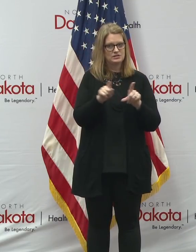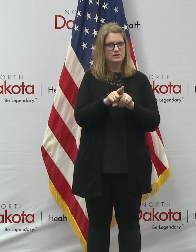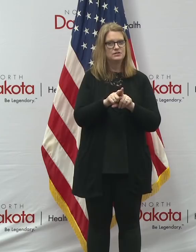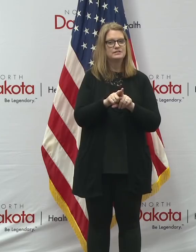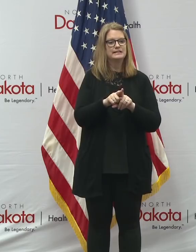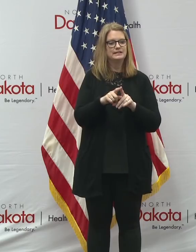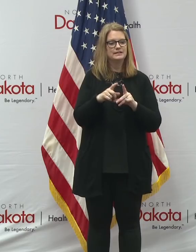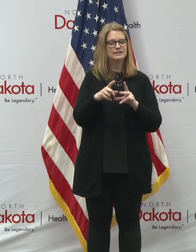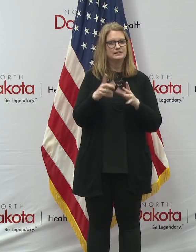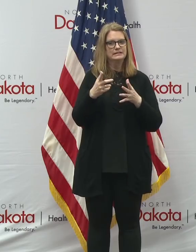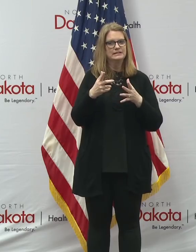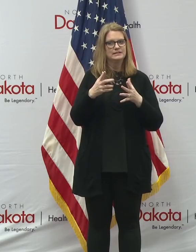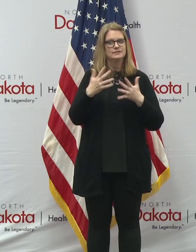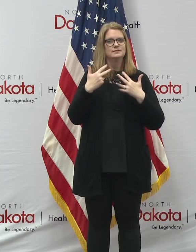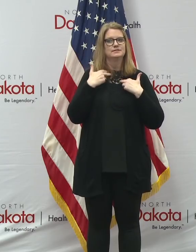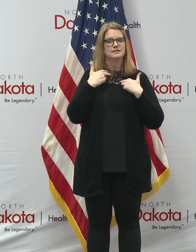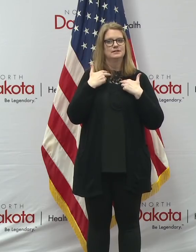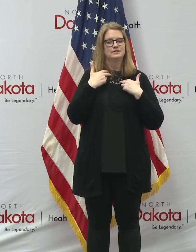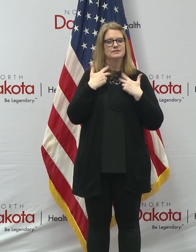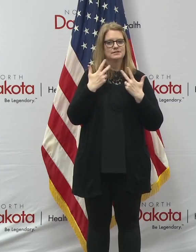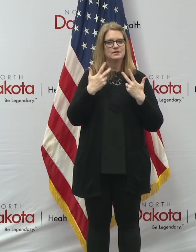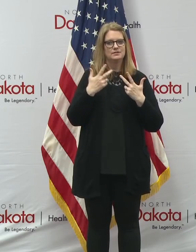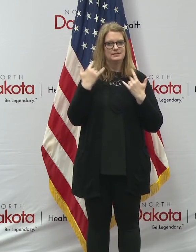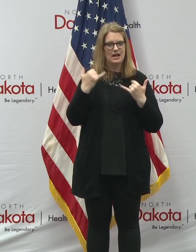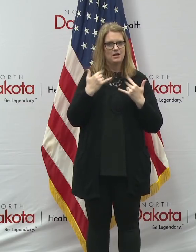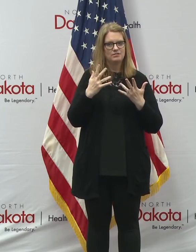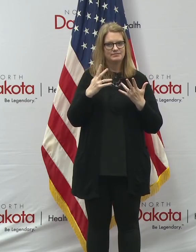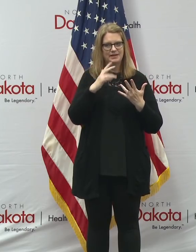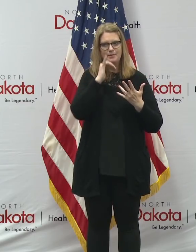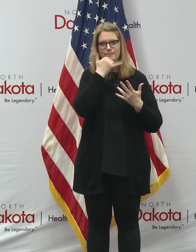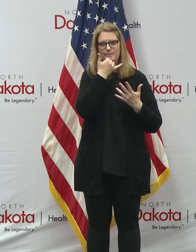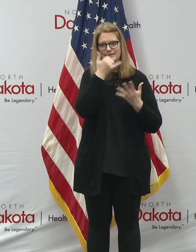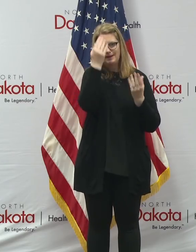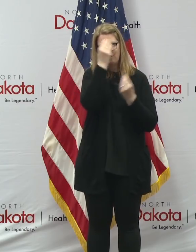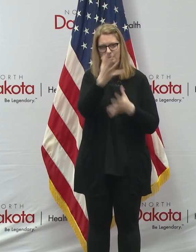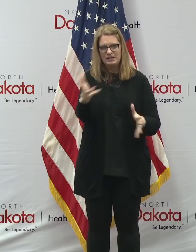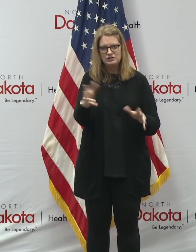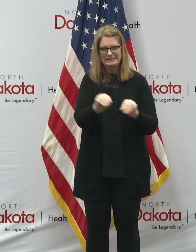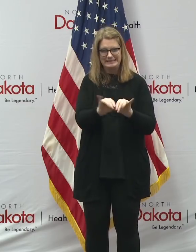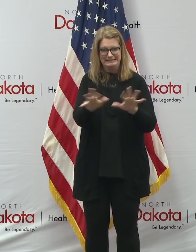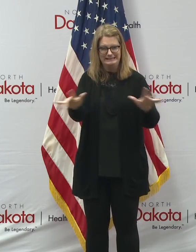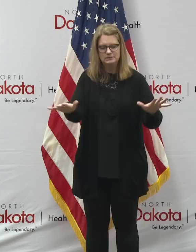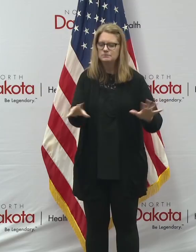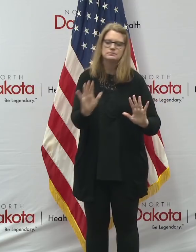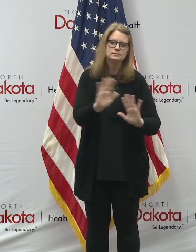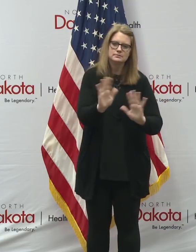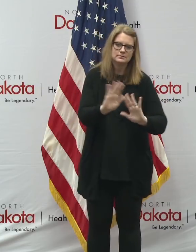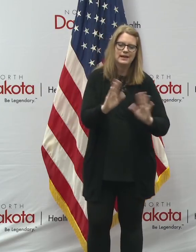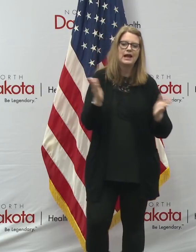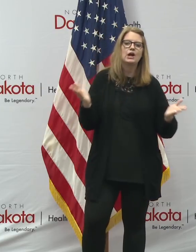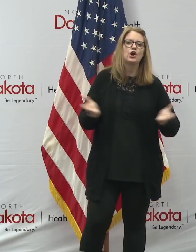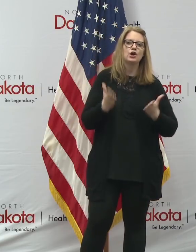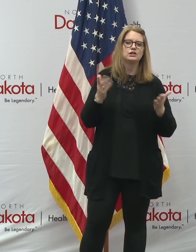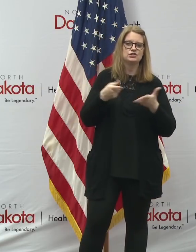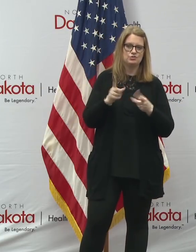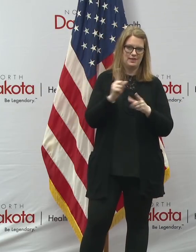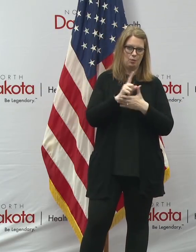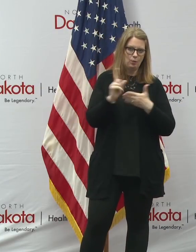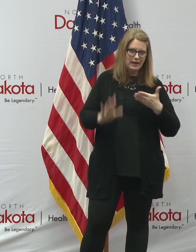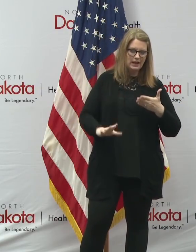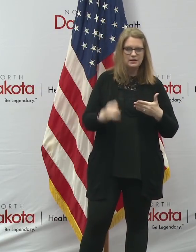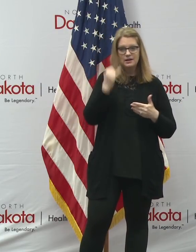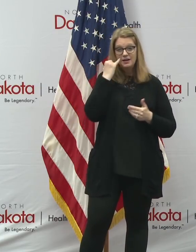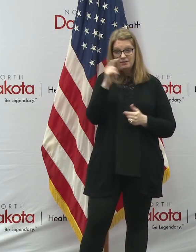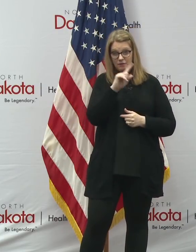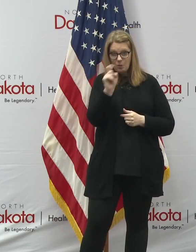we didn't have any last weekend, that was a breeding ground for misinformation. Uh, so we would encourage people to, over the weekend, again, if you've got